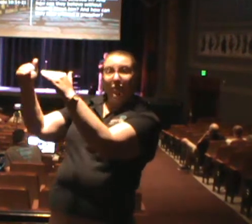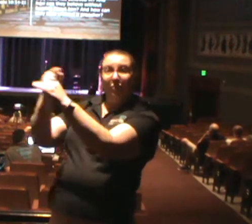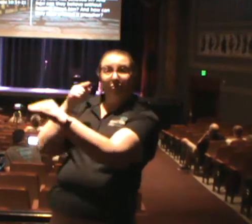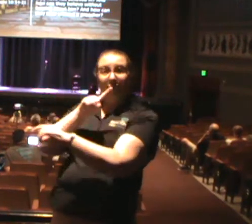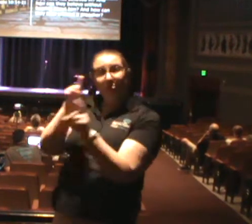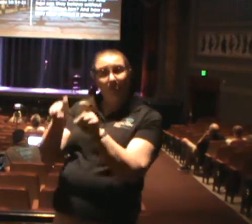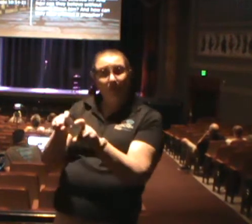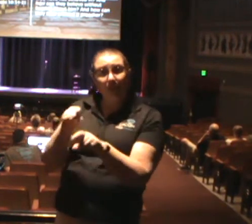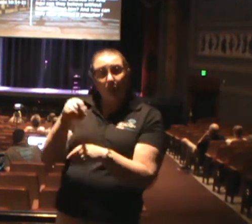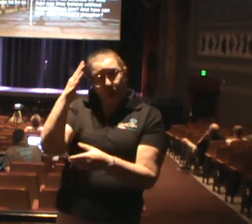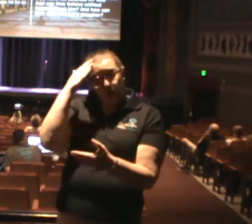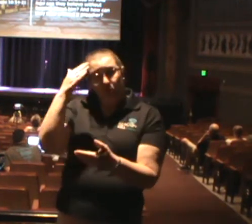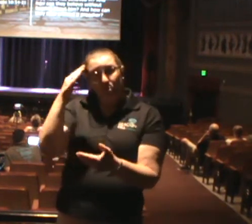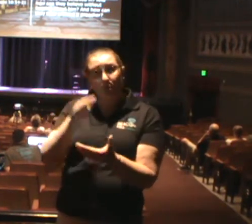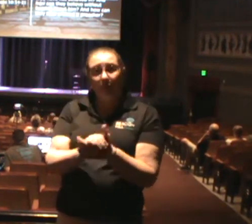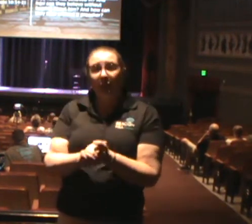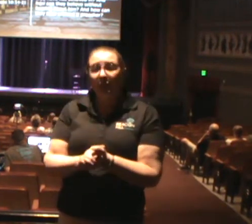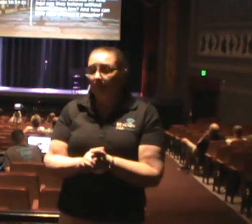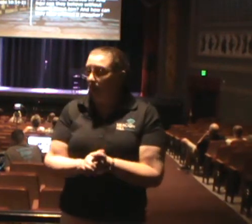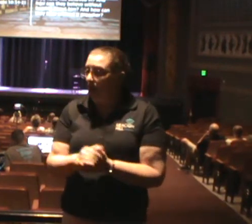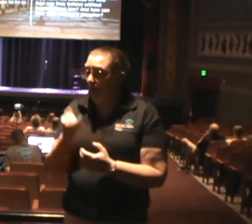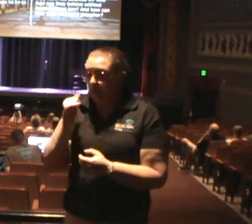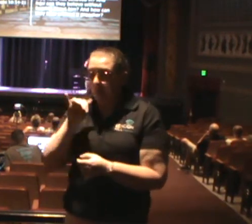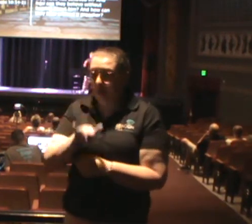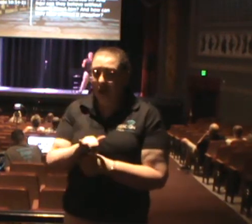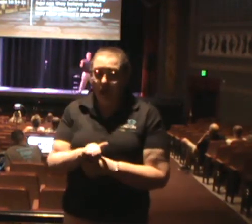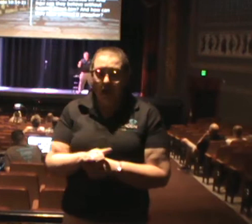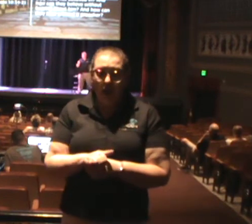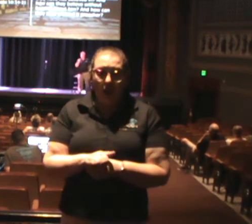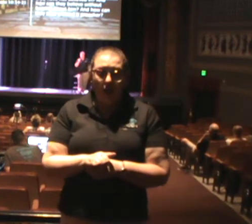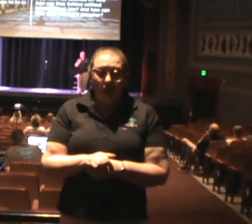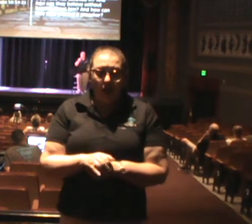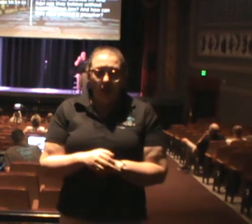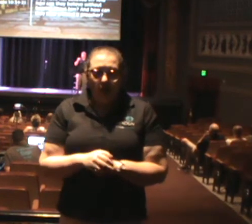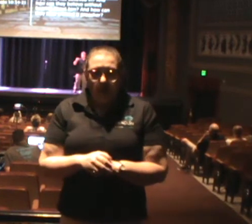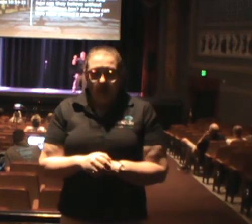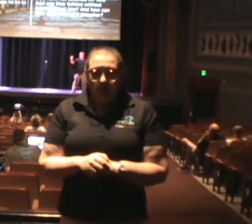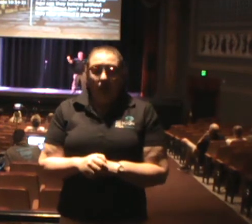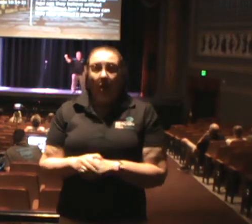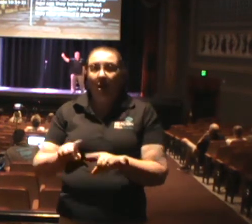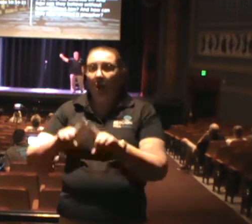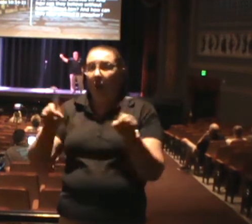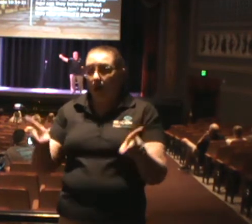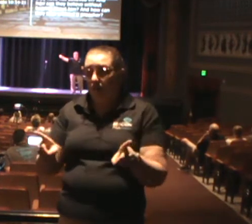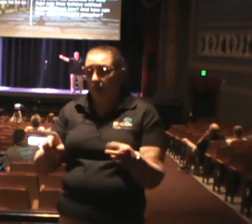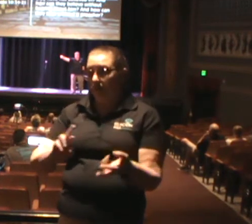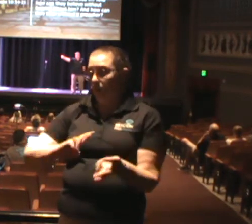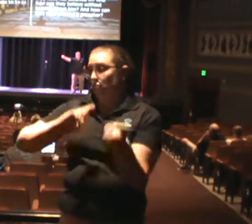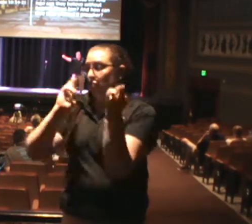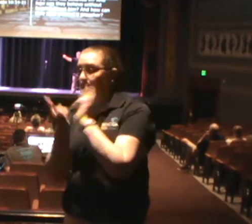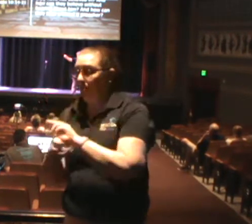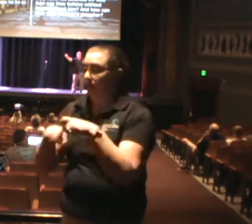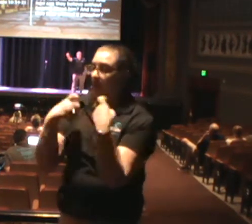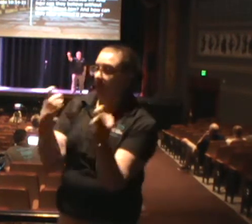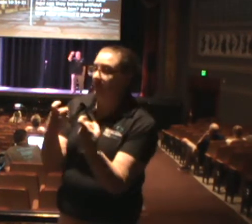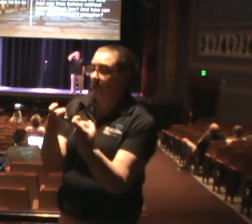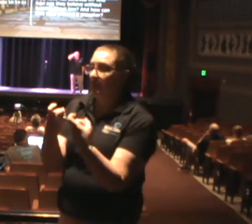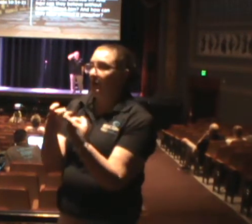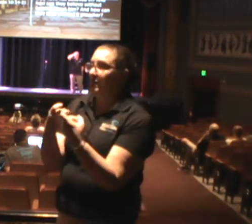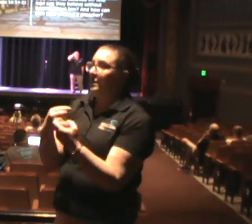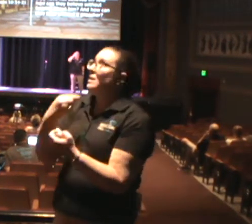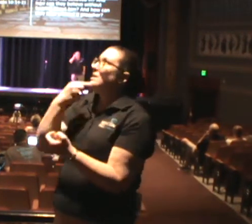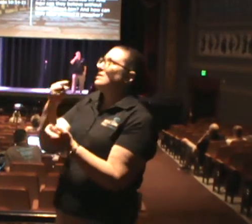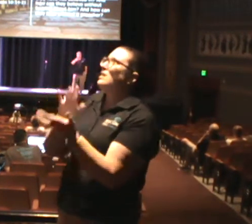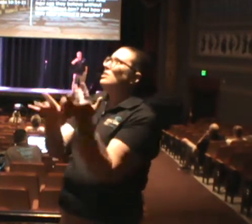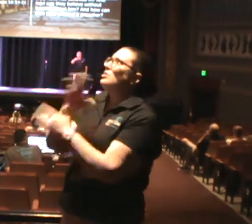of repenting of your sins and trusting in Jesus Christ avoid your life that people will spend eternity in hell? Do you believe that? See, John